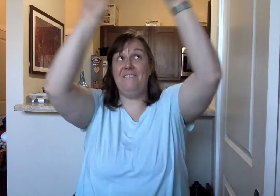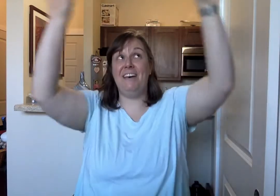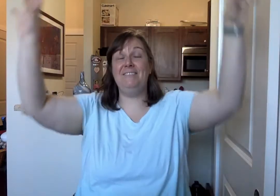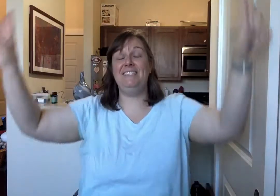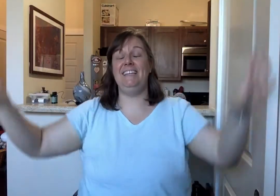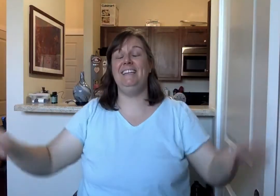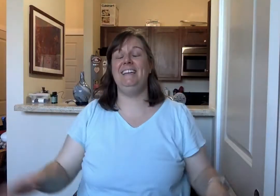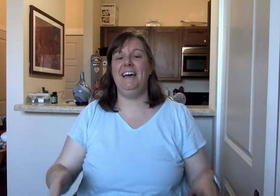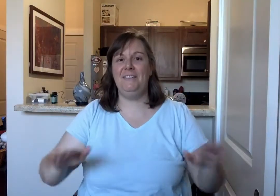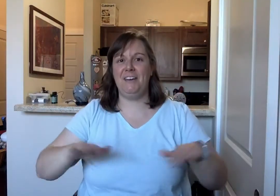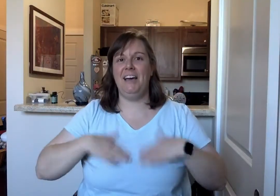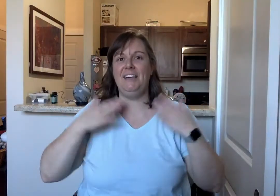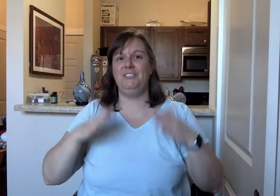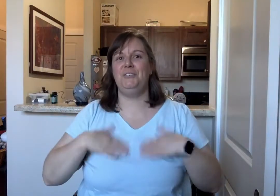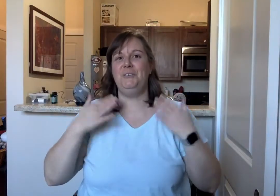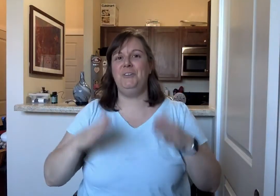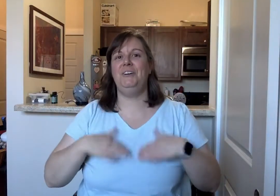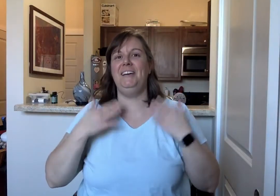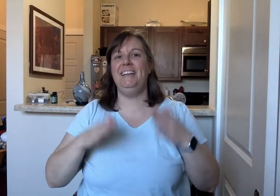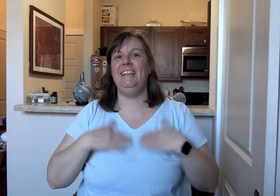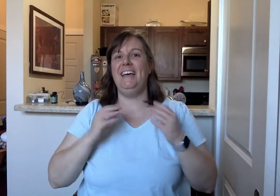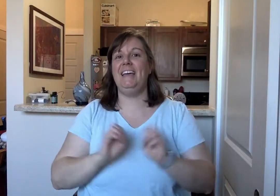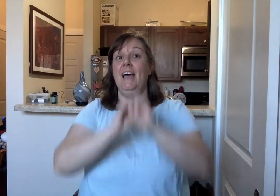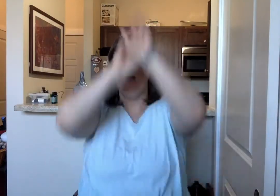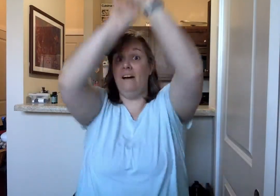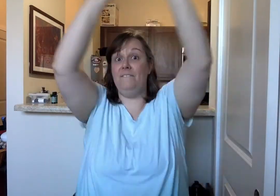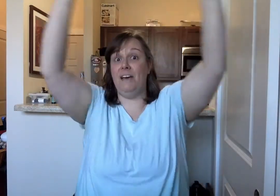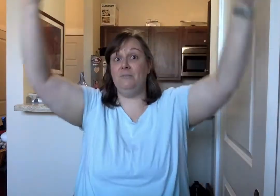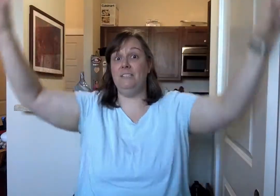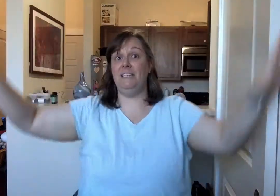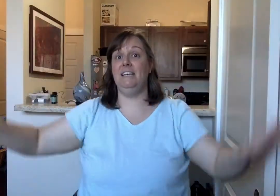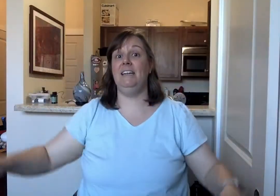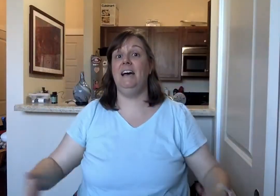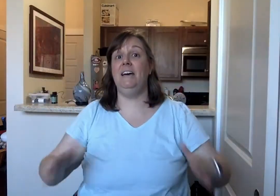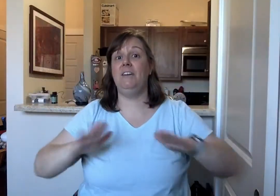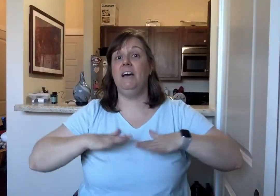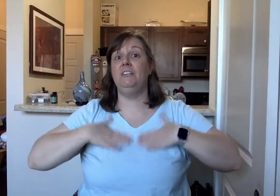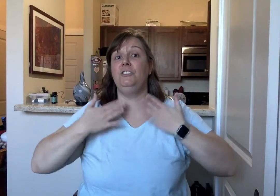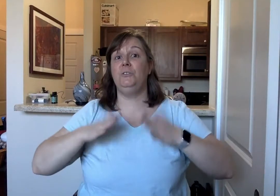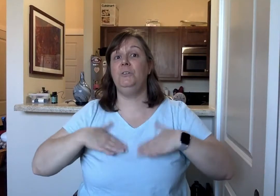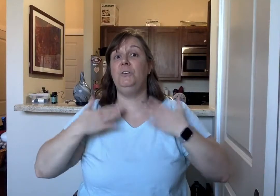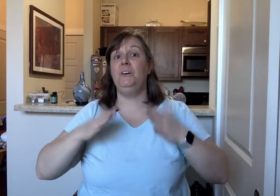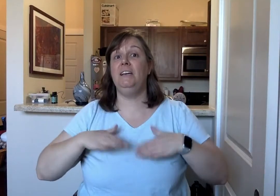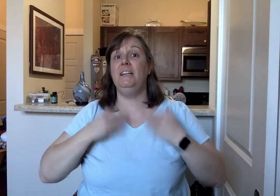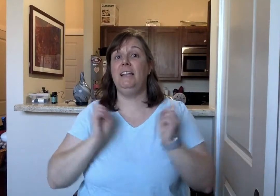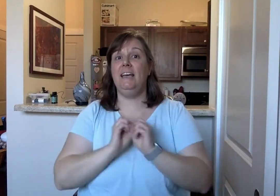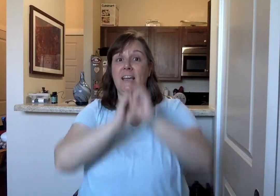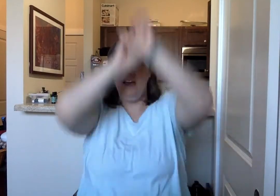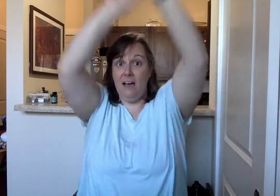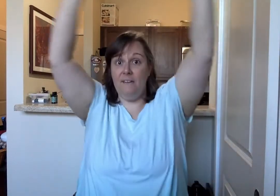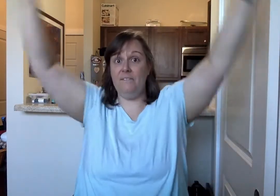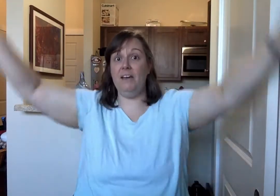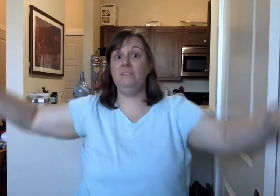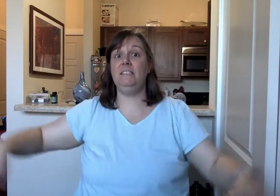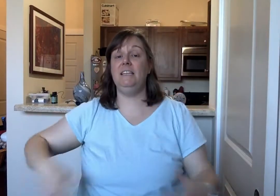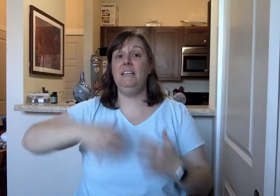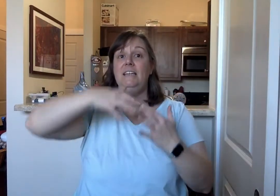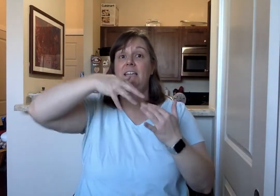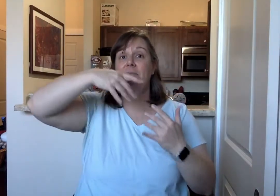fountain. I've got joy like a fountain. I've got joy like a fountain in